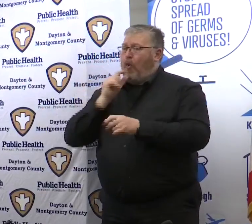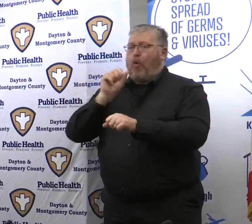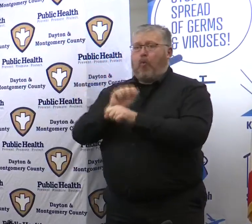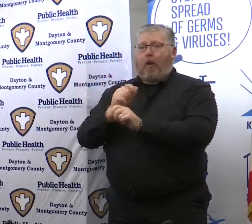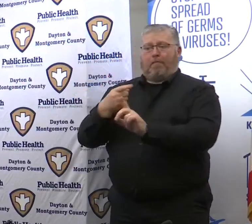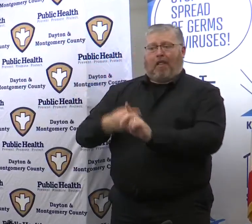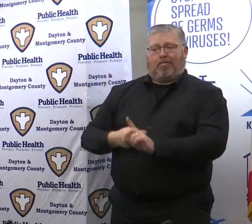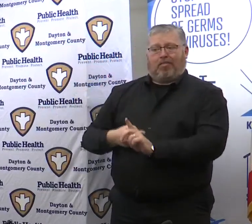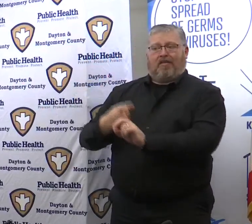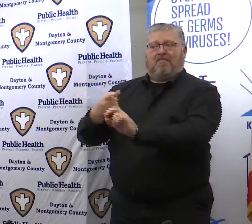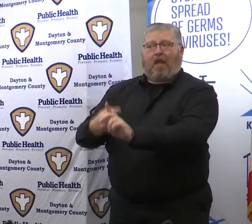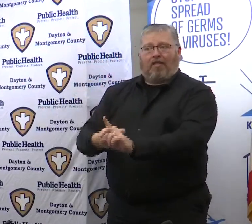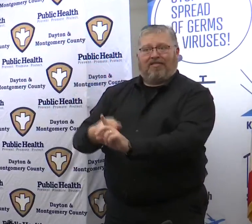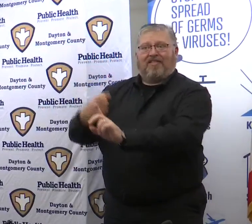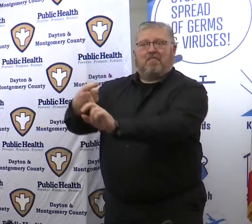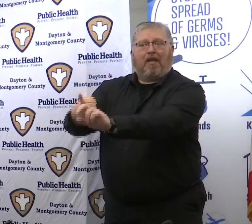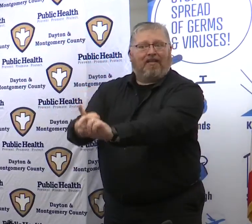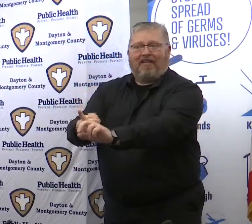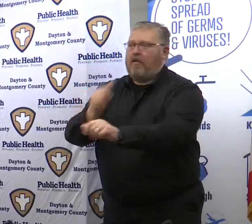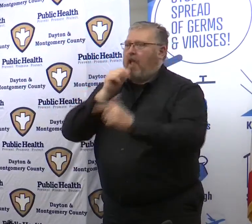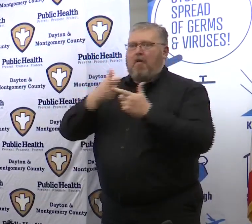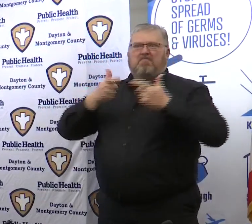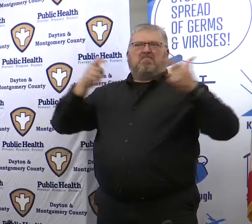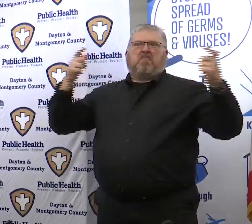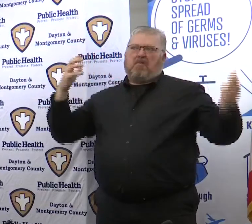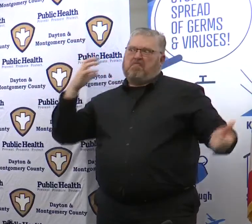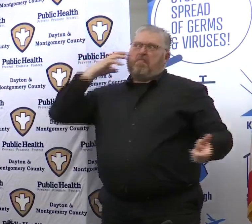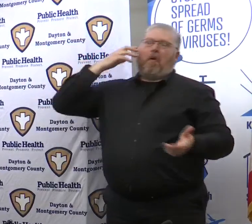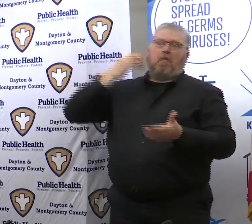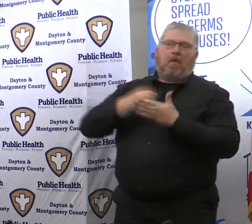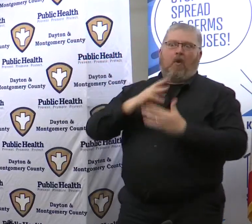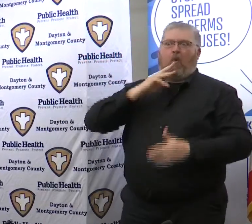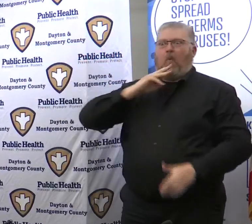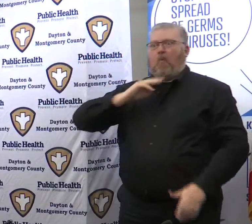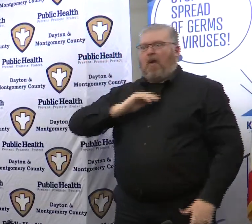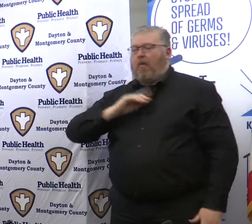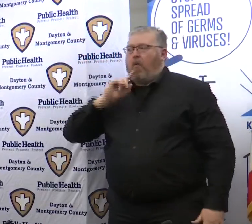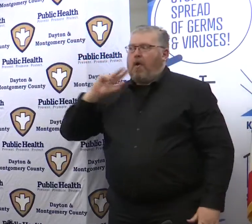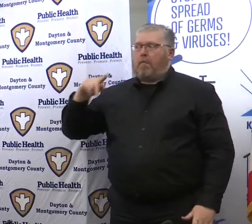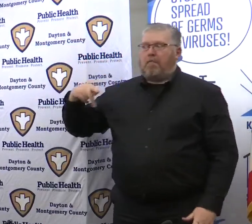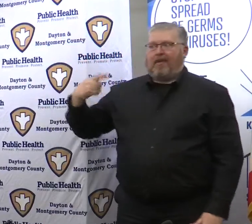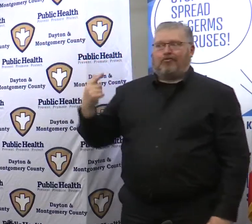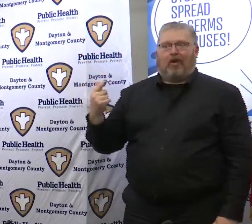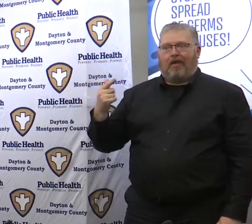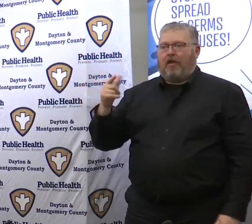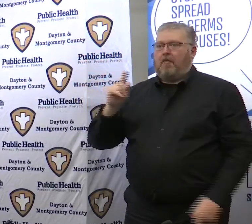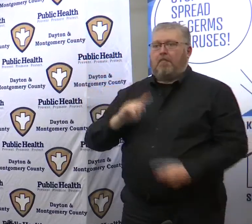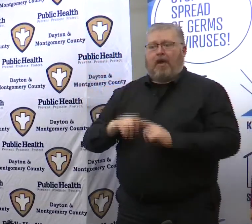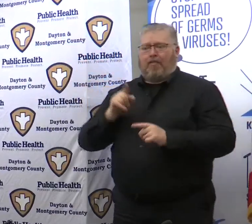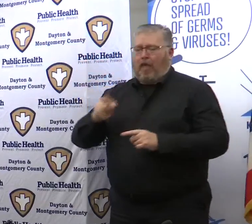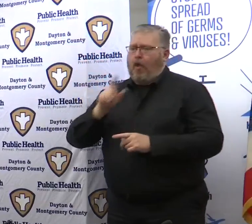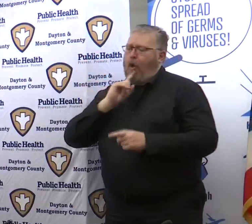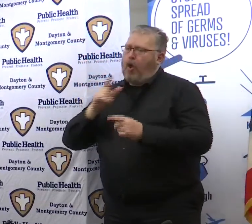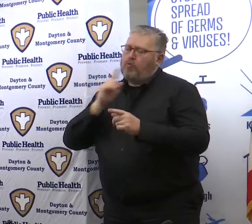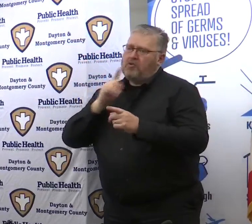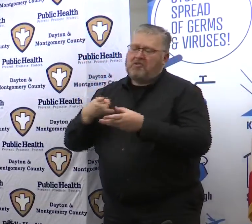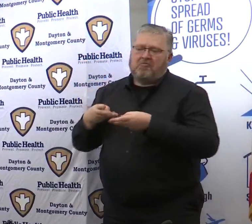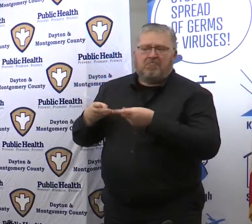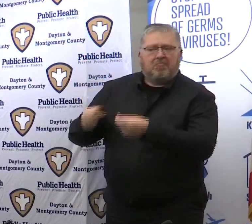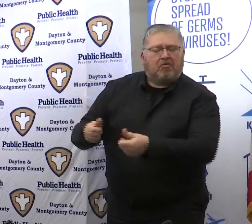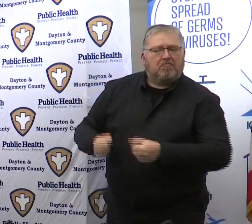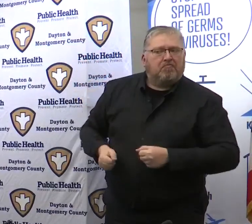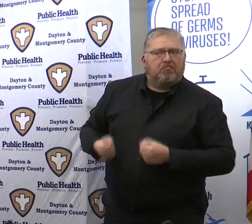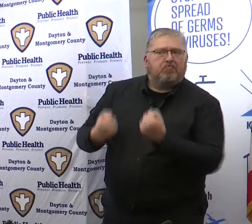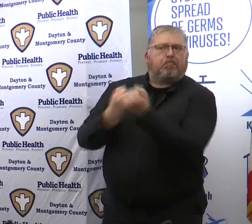month to month and they're not they're not big businesses like Walmart or Procter & Gamble but they are the lifeblood of our community